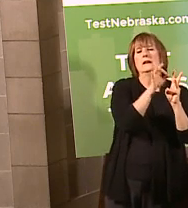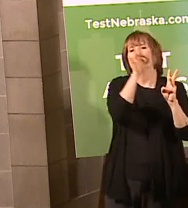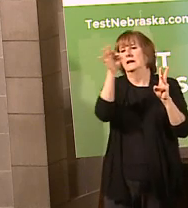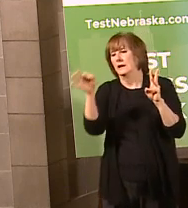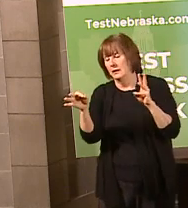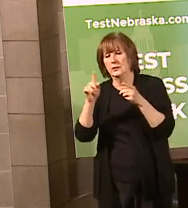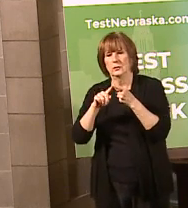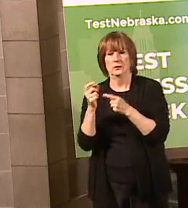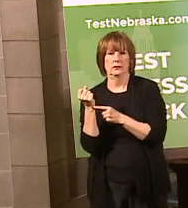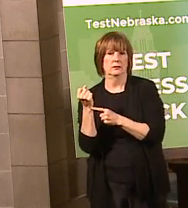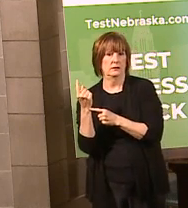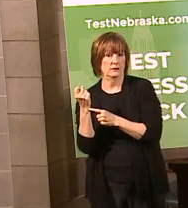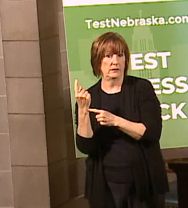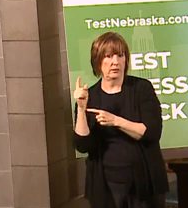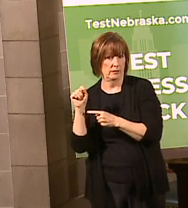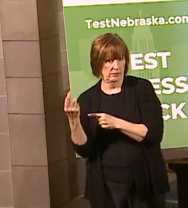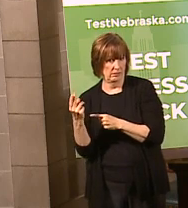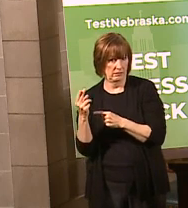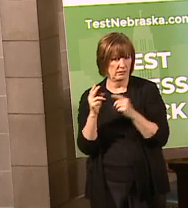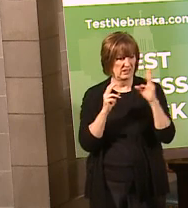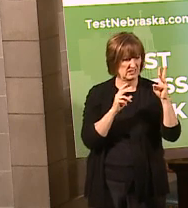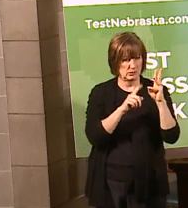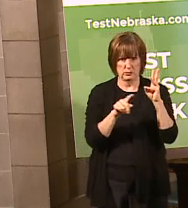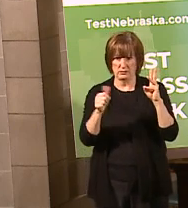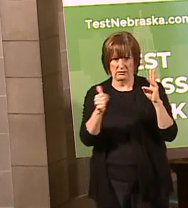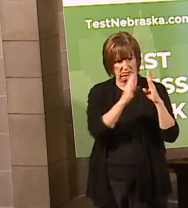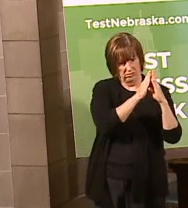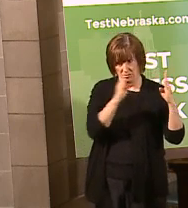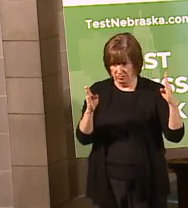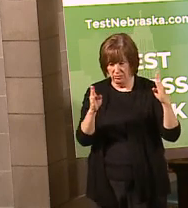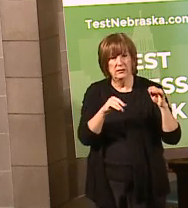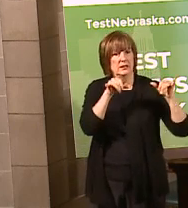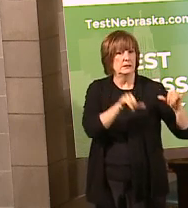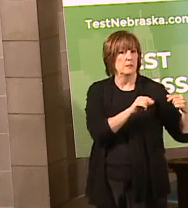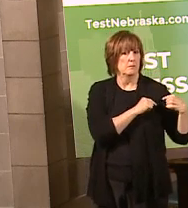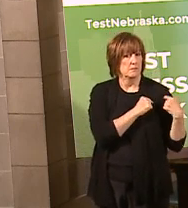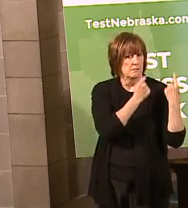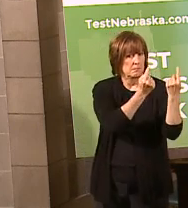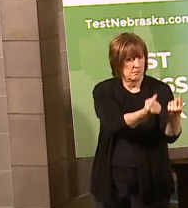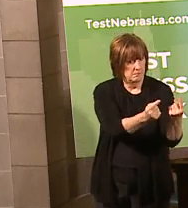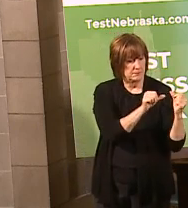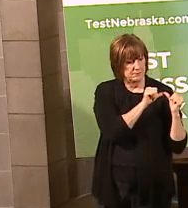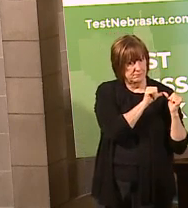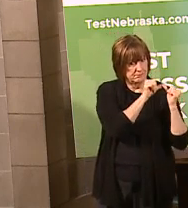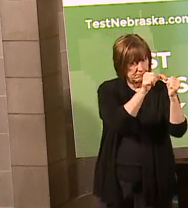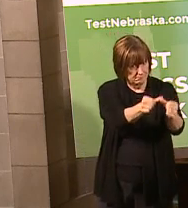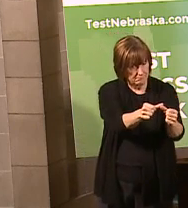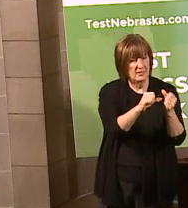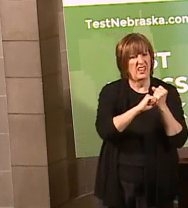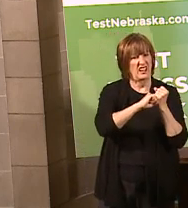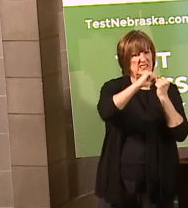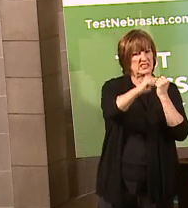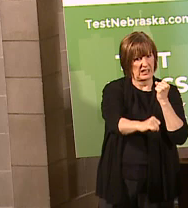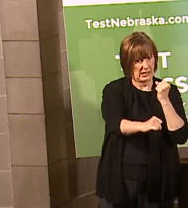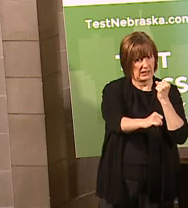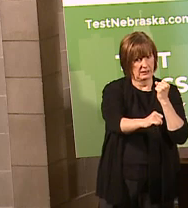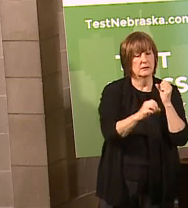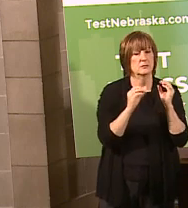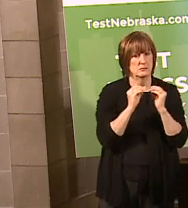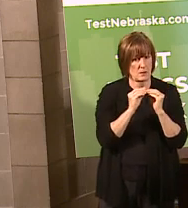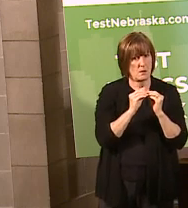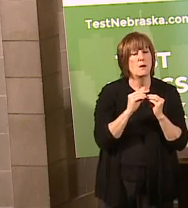completely the same restrictions they've been operating on for the last several weeks, those three public health departments will